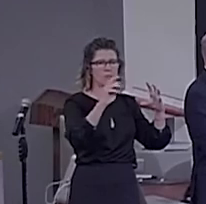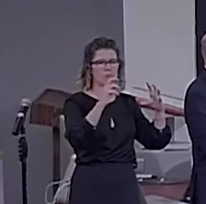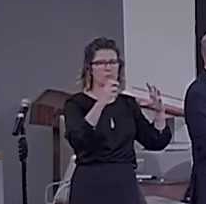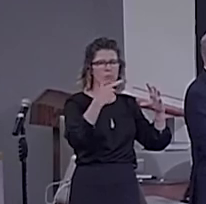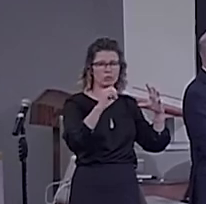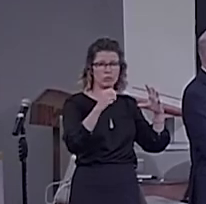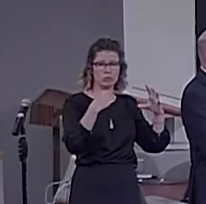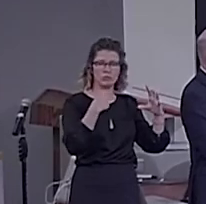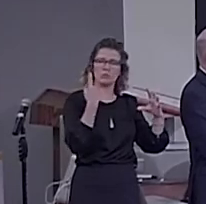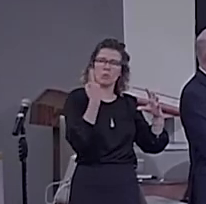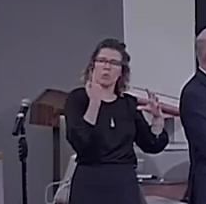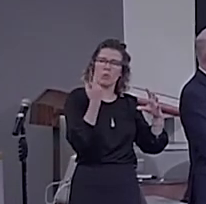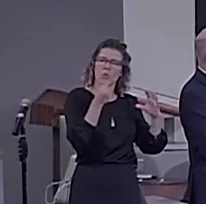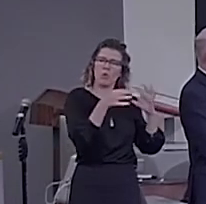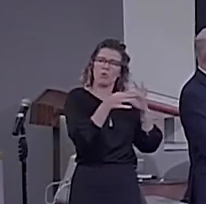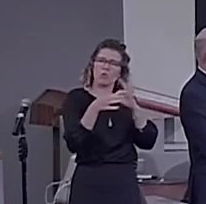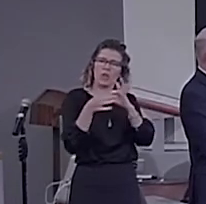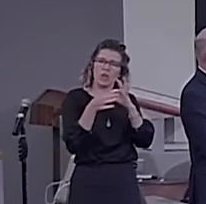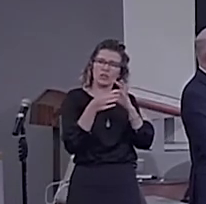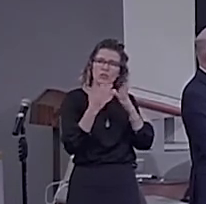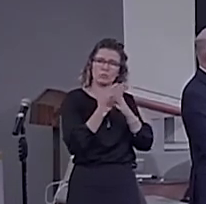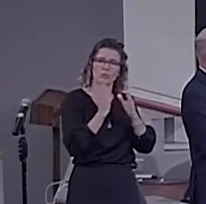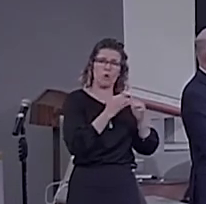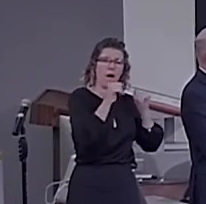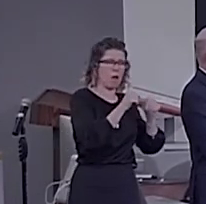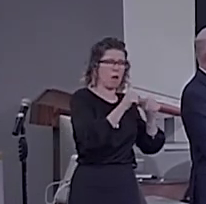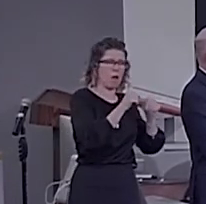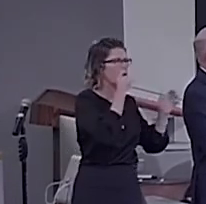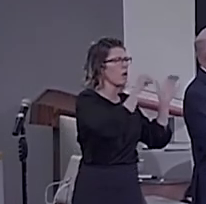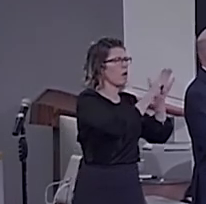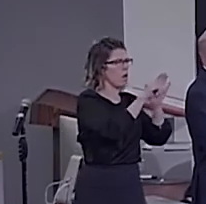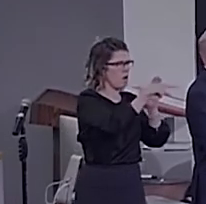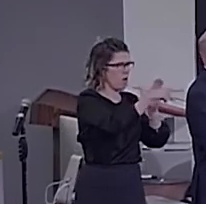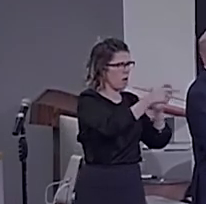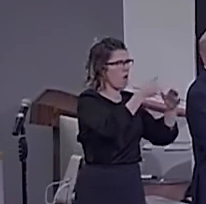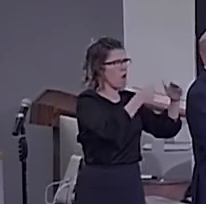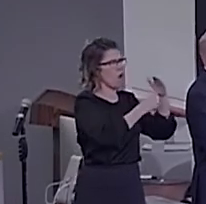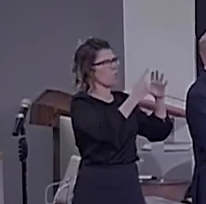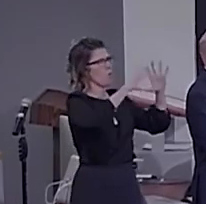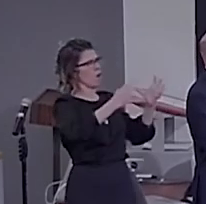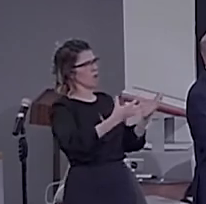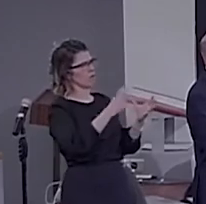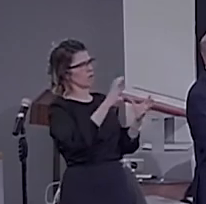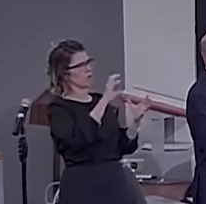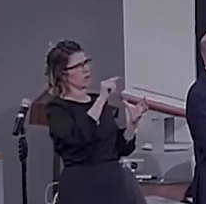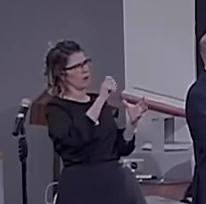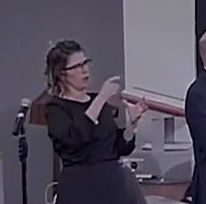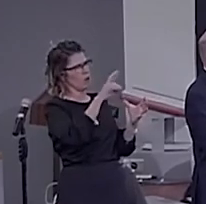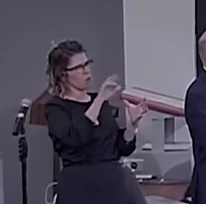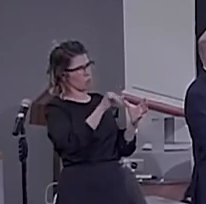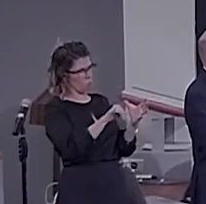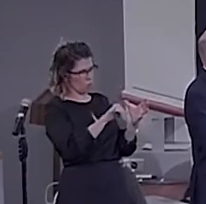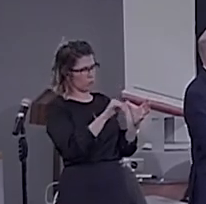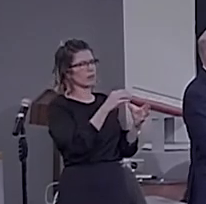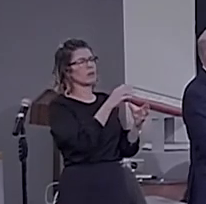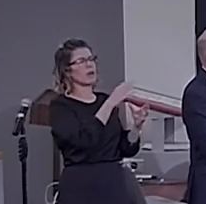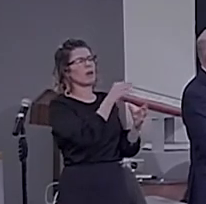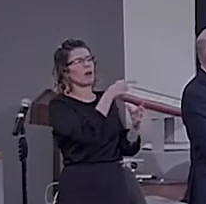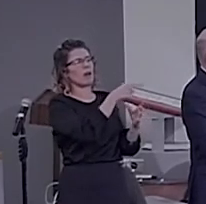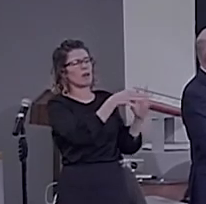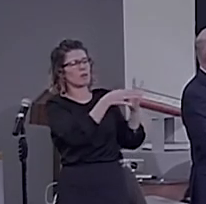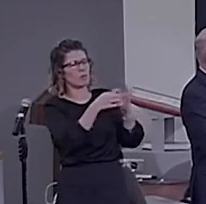relationship would be between categorization and merge, if you might comment. And then I have another... Well,